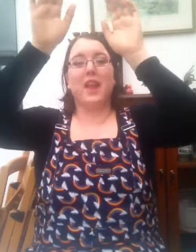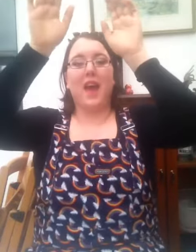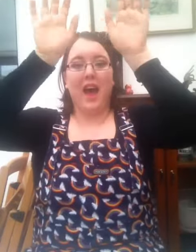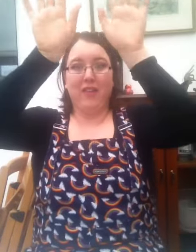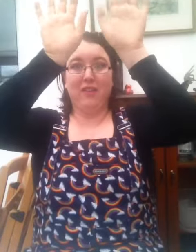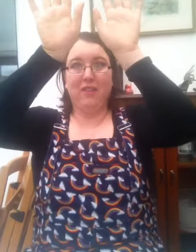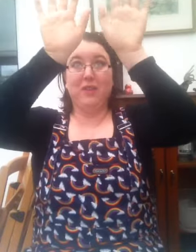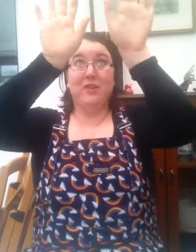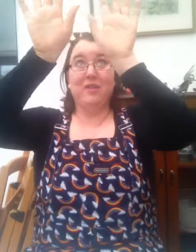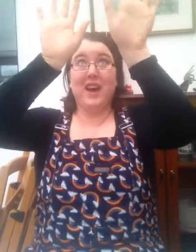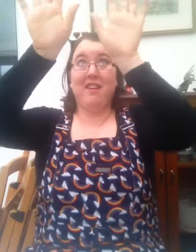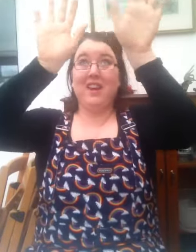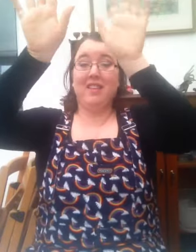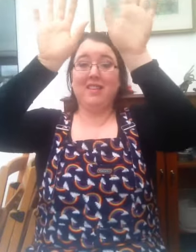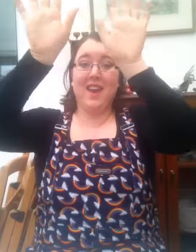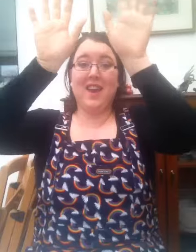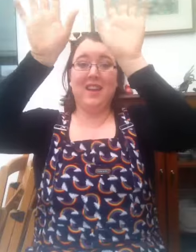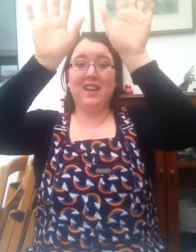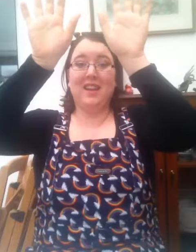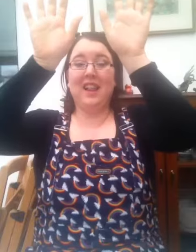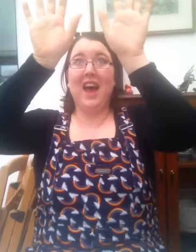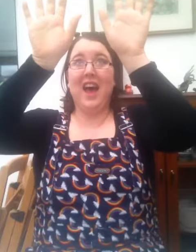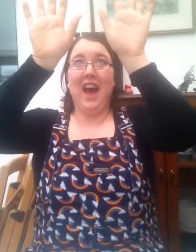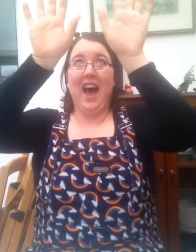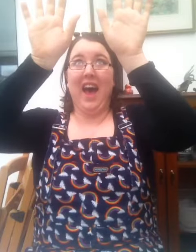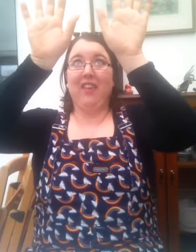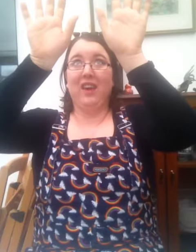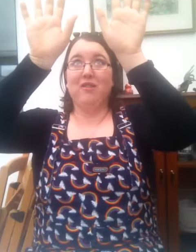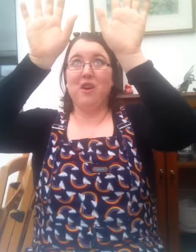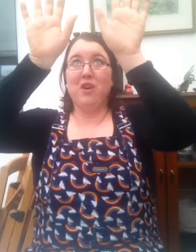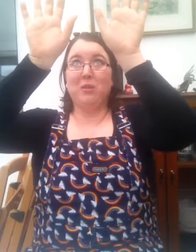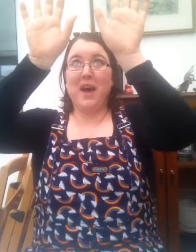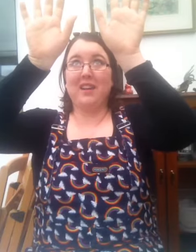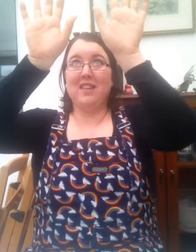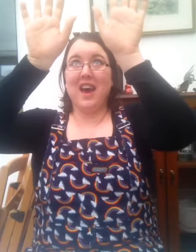and stood very still and they rolled back down